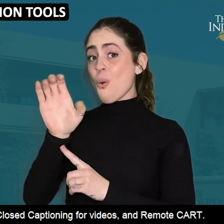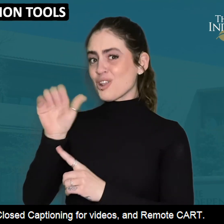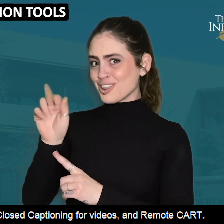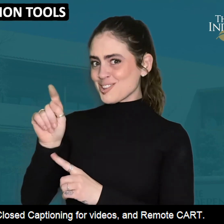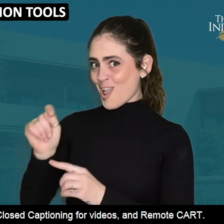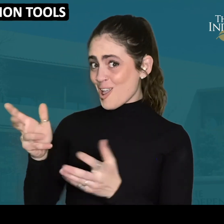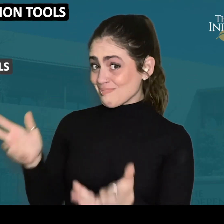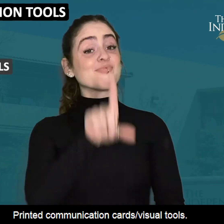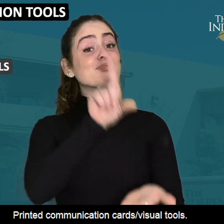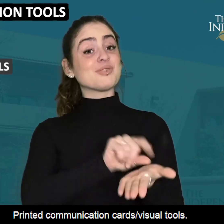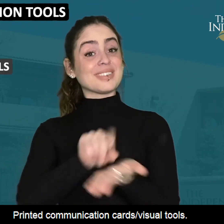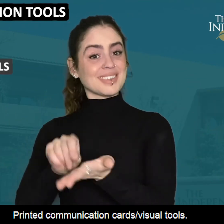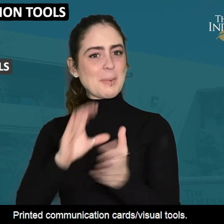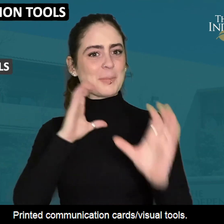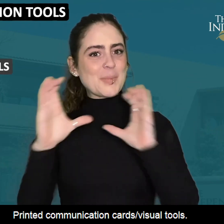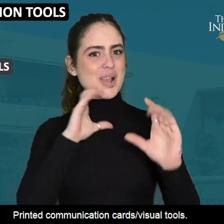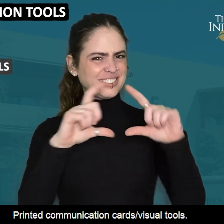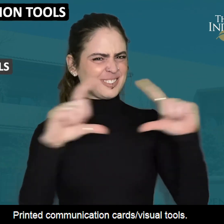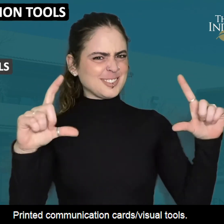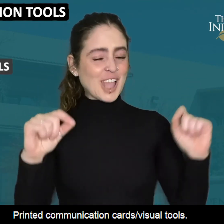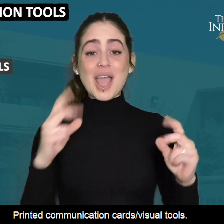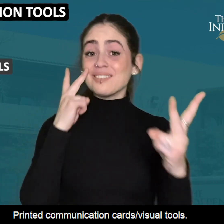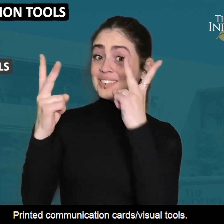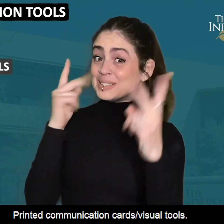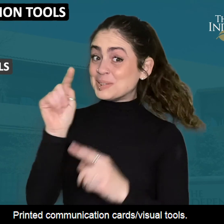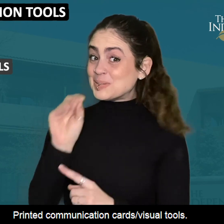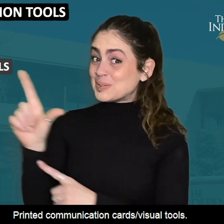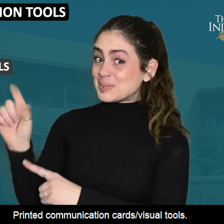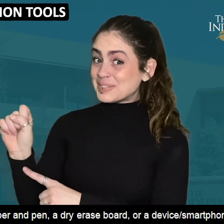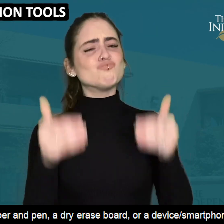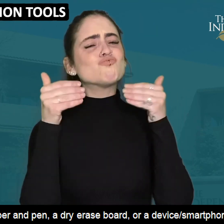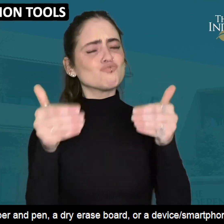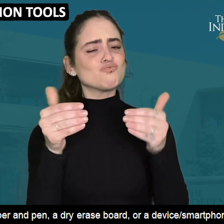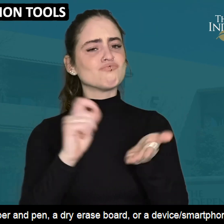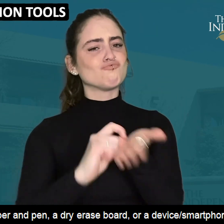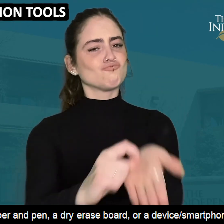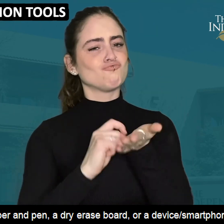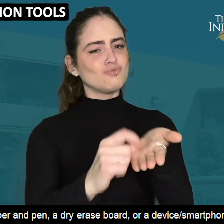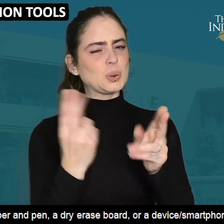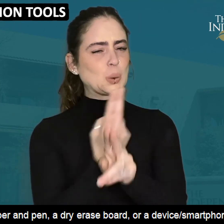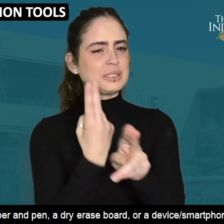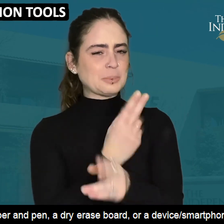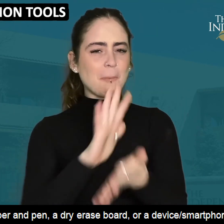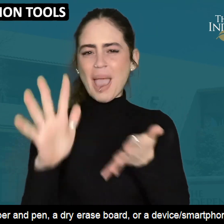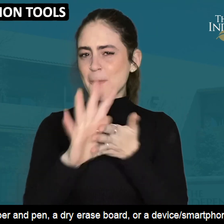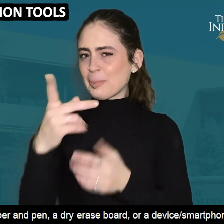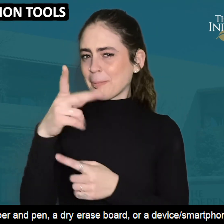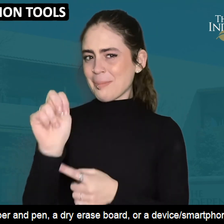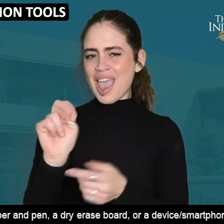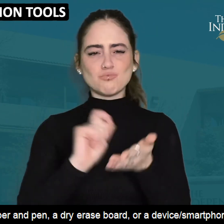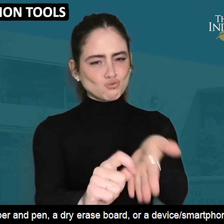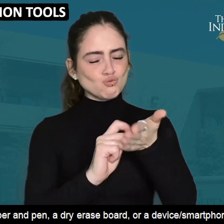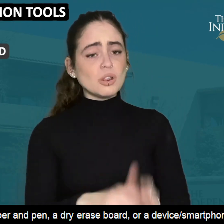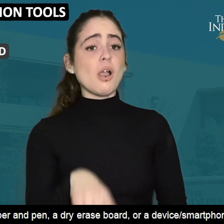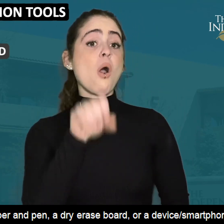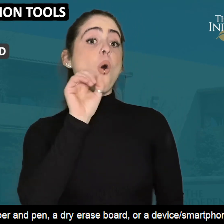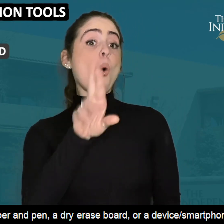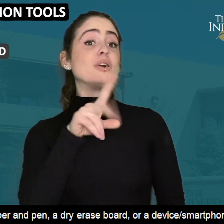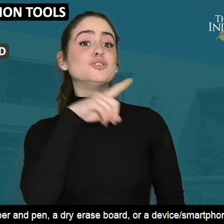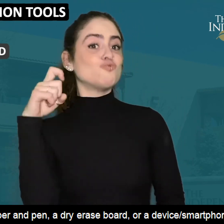videos and remote cart. There's printed communication cards and visual tools. You can use paper, pen, a dry waste board,